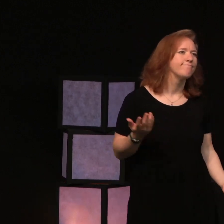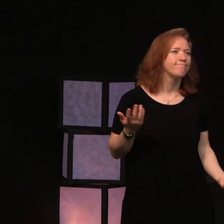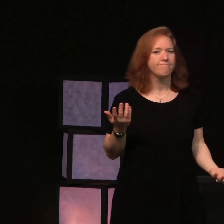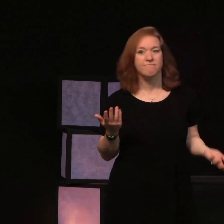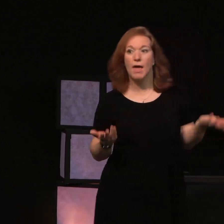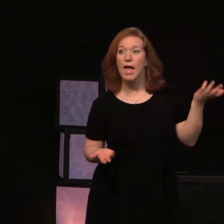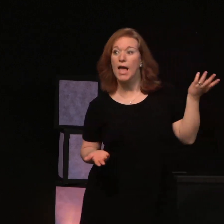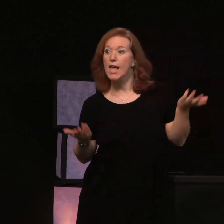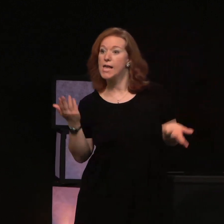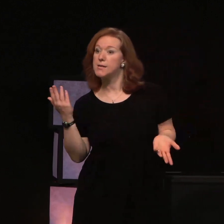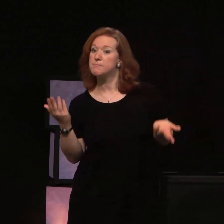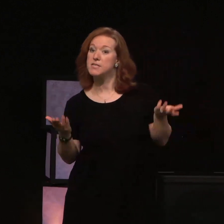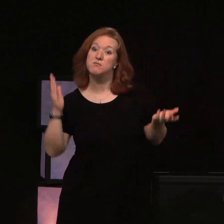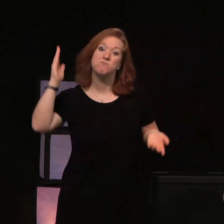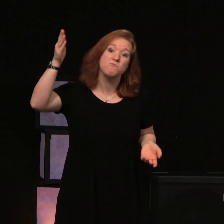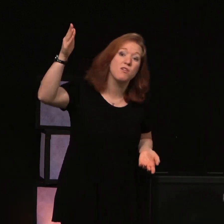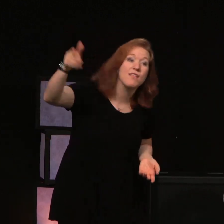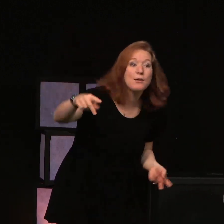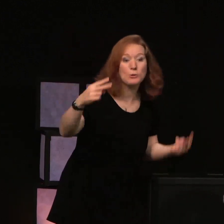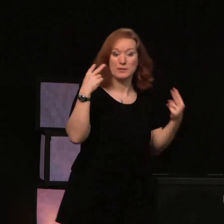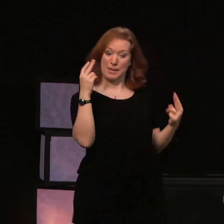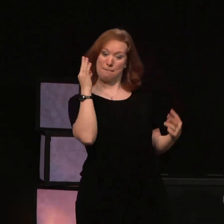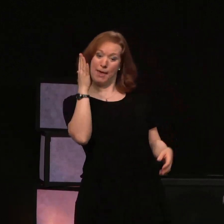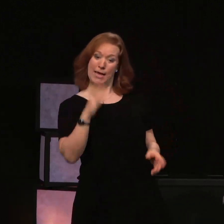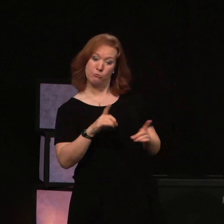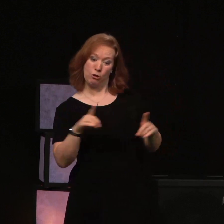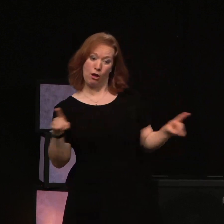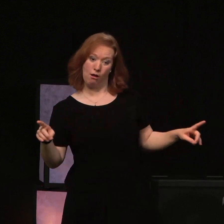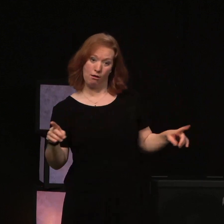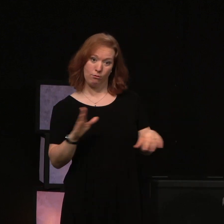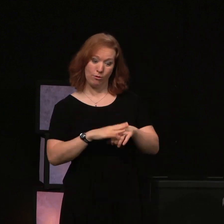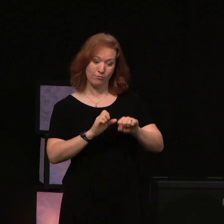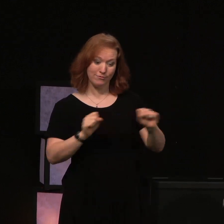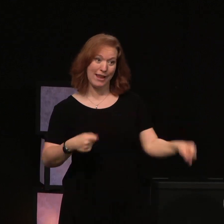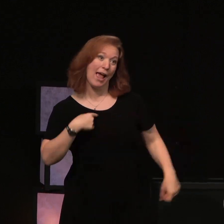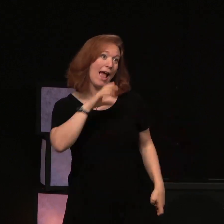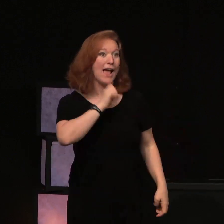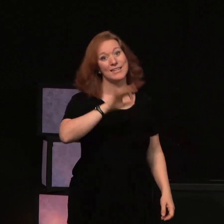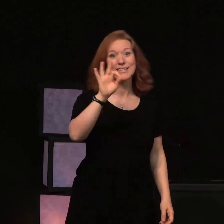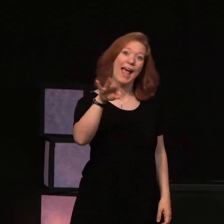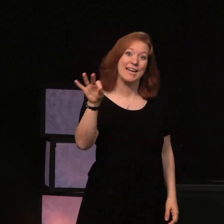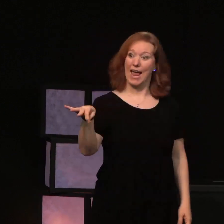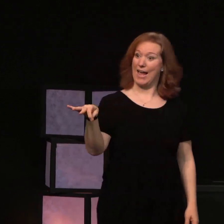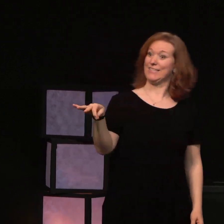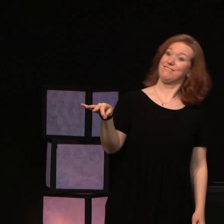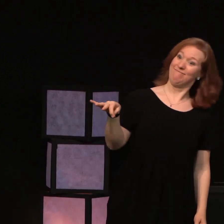maybe one of these days you'll see Pastor Doug on the platform, 99 years old,